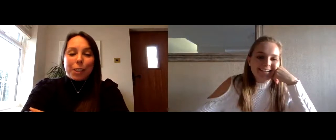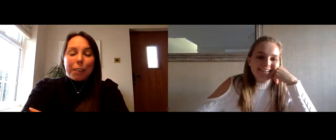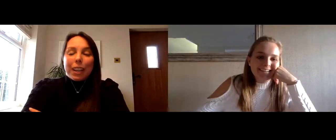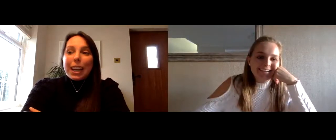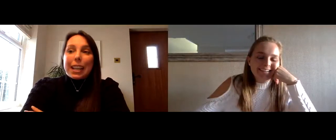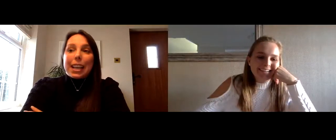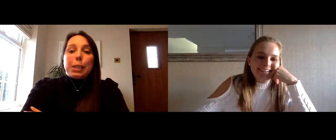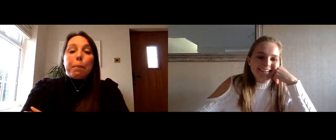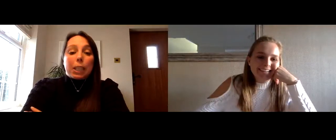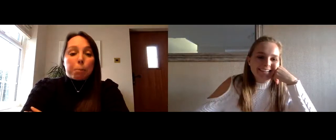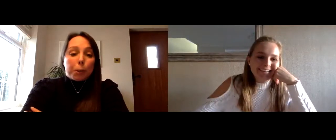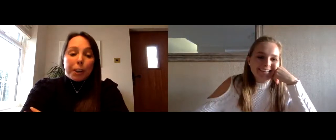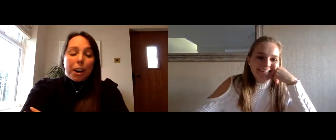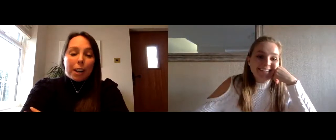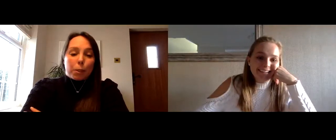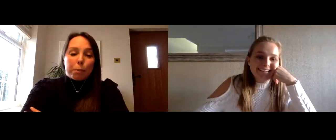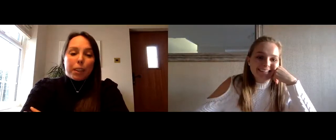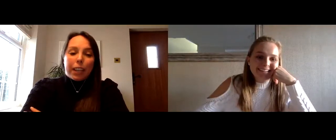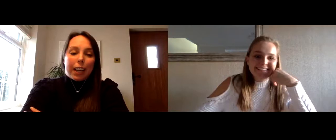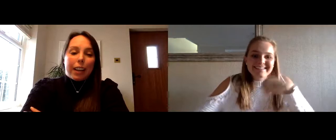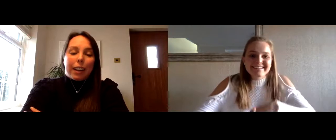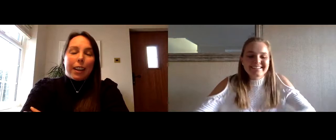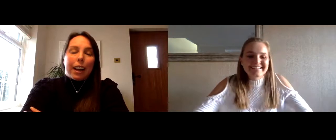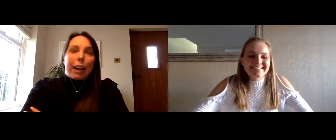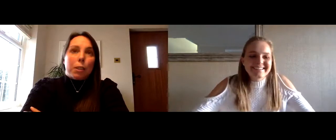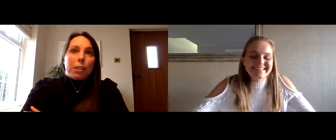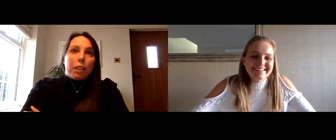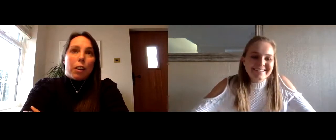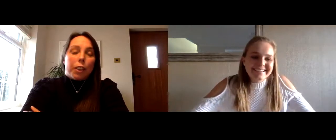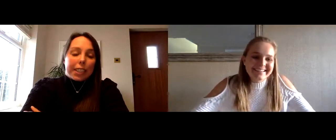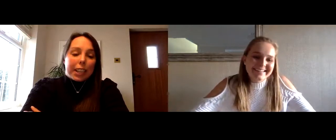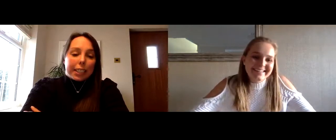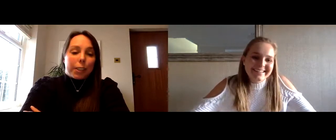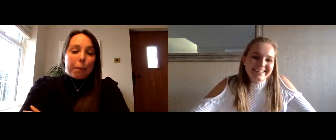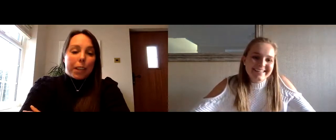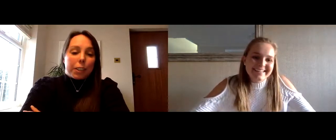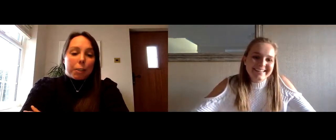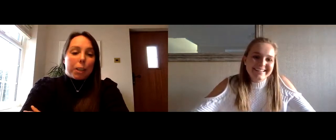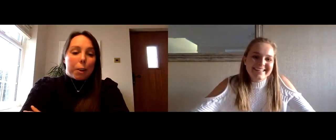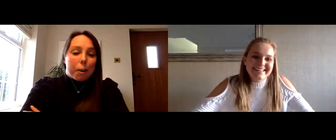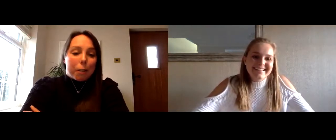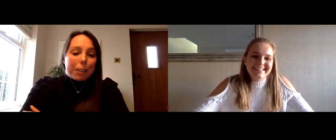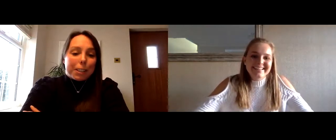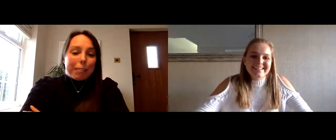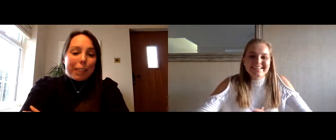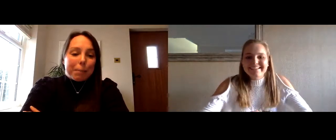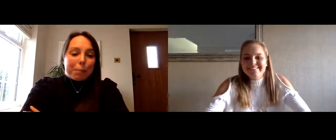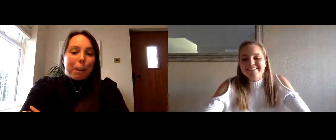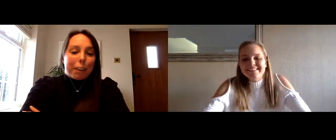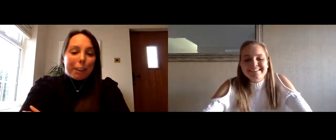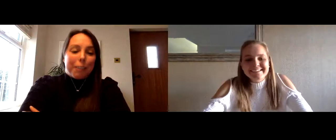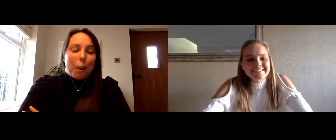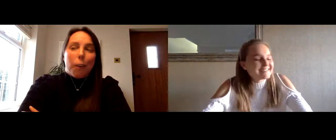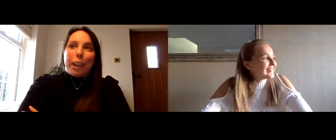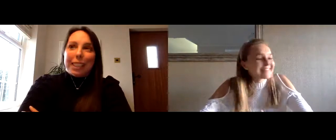level so it's a big sport in our house but yeah i was on the side of the hockey pitch doing the cartwheels and the clips